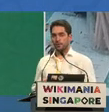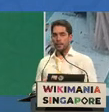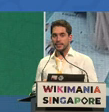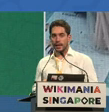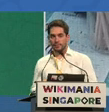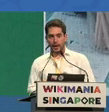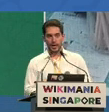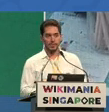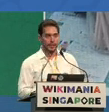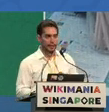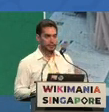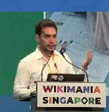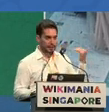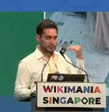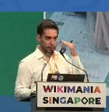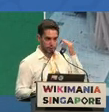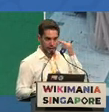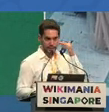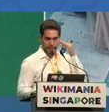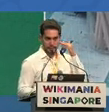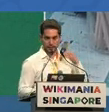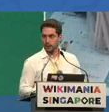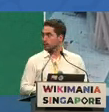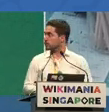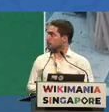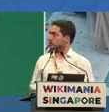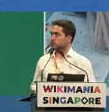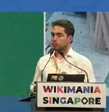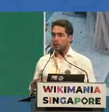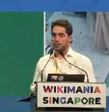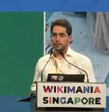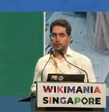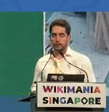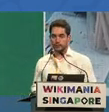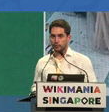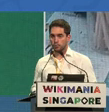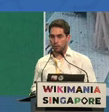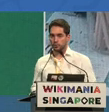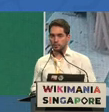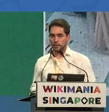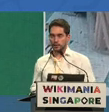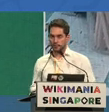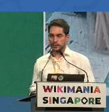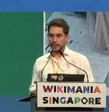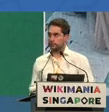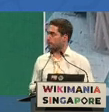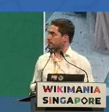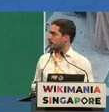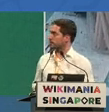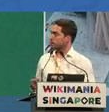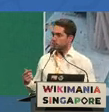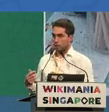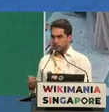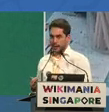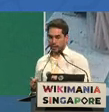As for myself, I am deaf from the left ear. So that would also be a safety net for